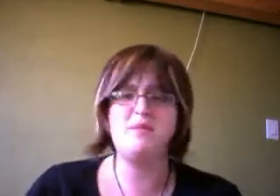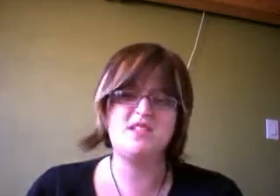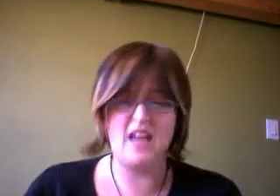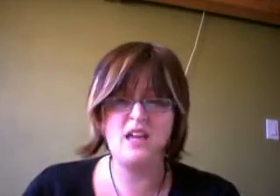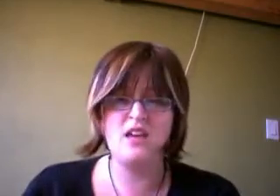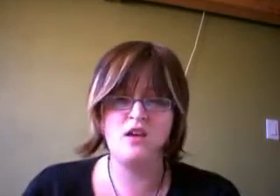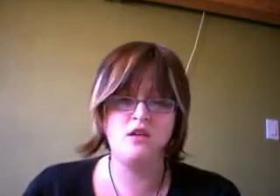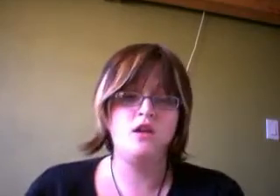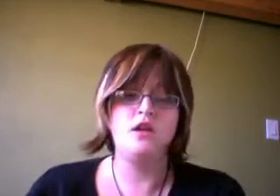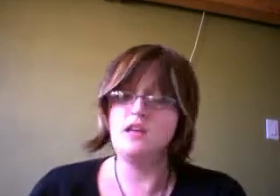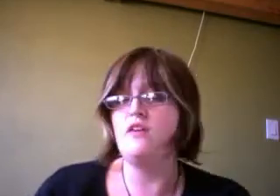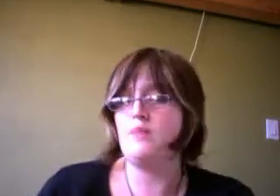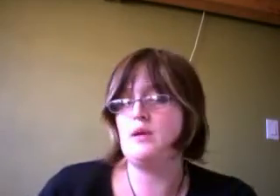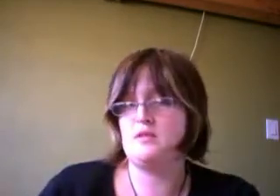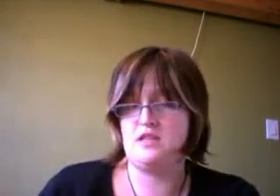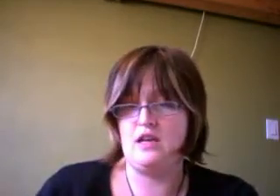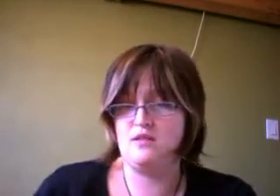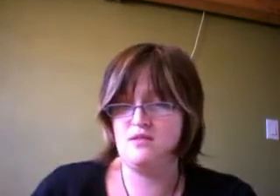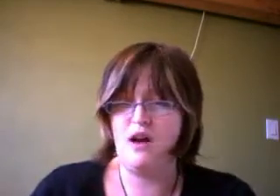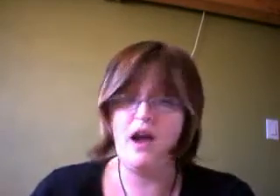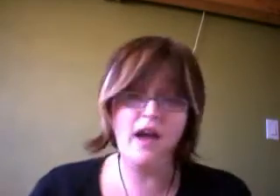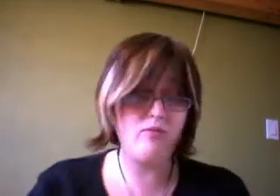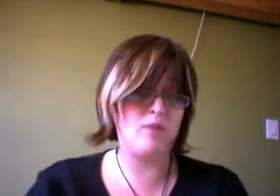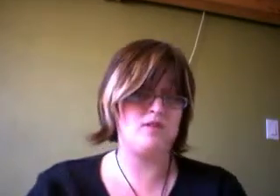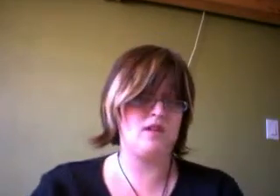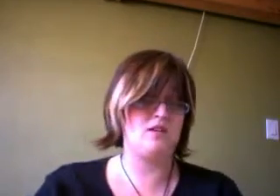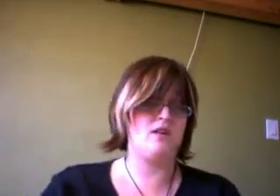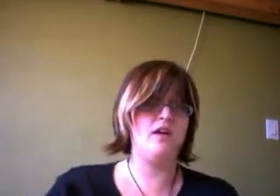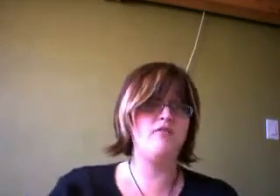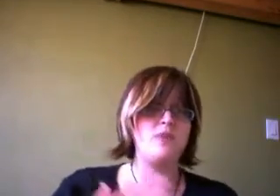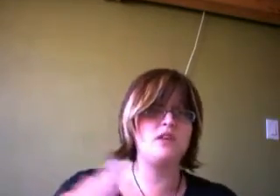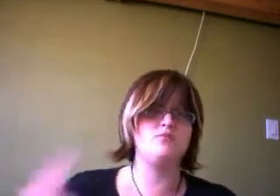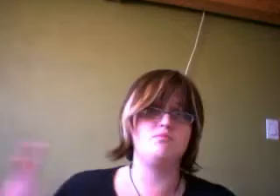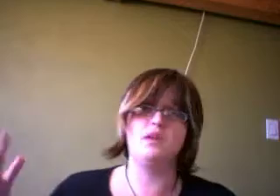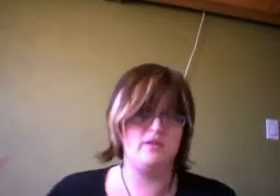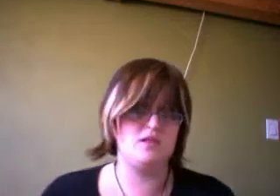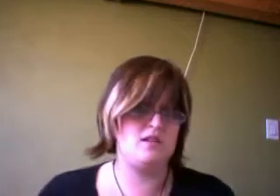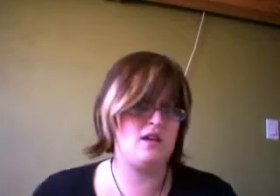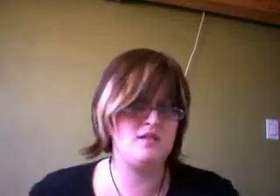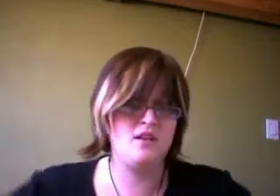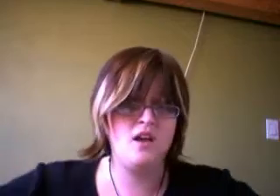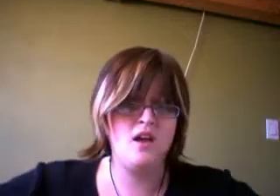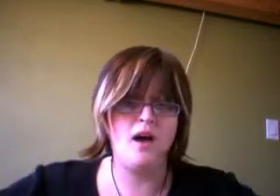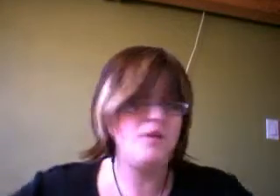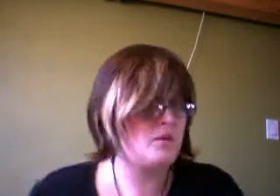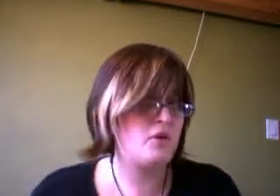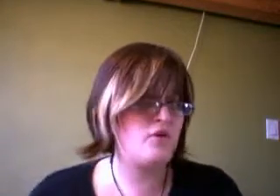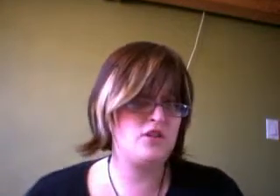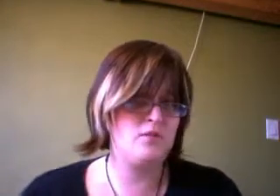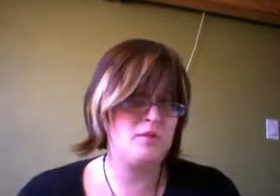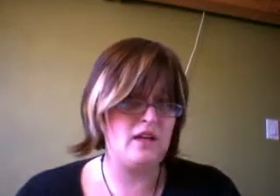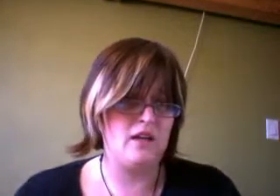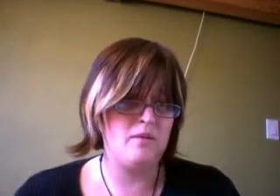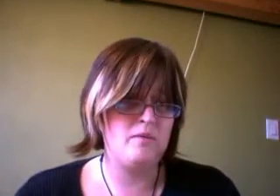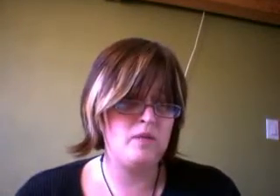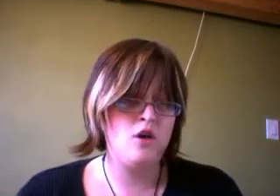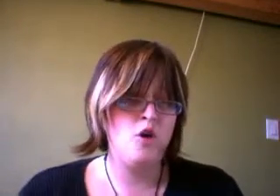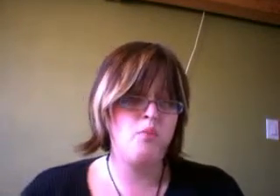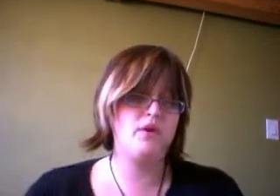mistake? Yes, I've made mistakes. I have made mistakes. I have made plenty of mistakes. I'm not a perfect human being. But if